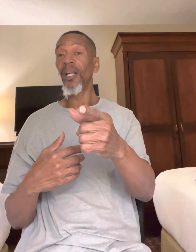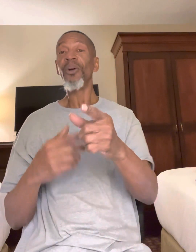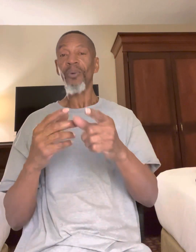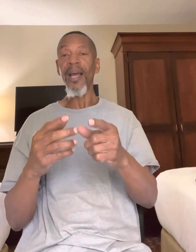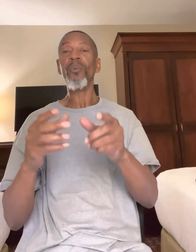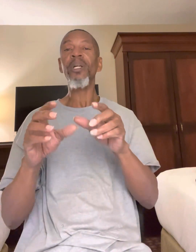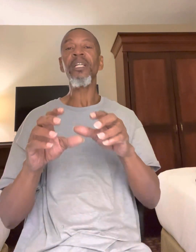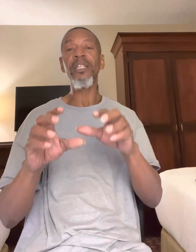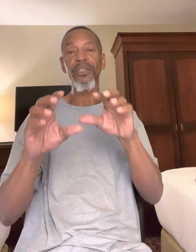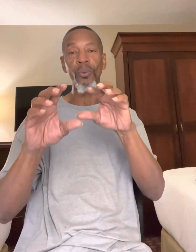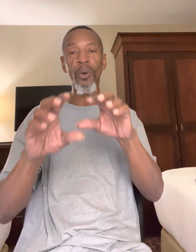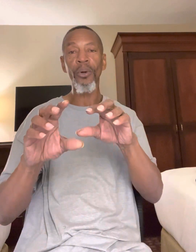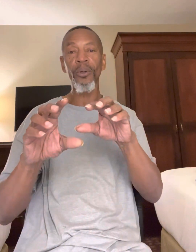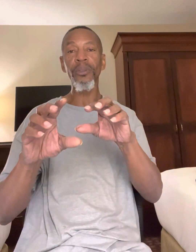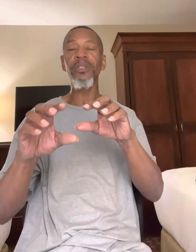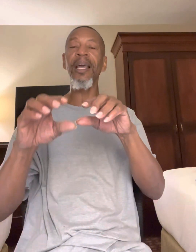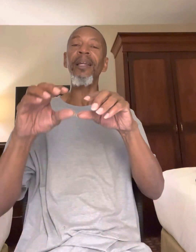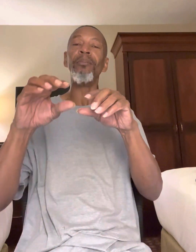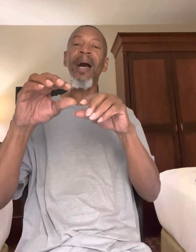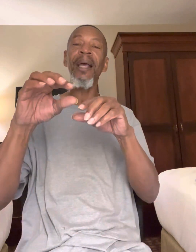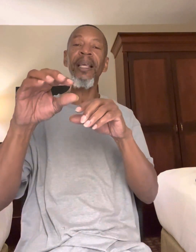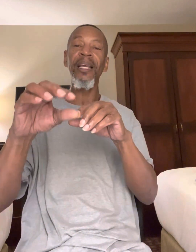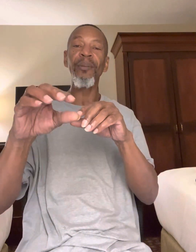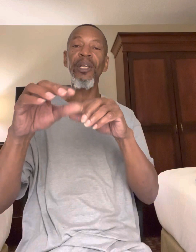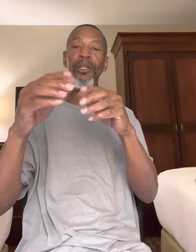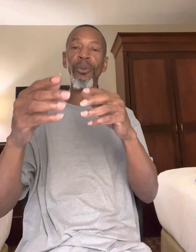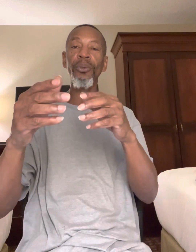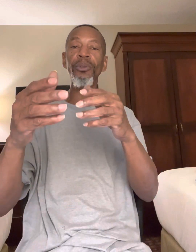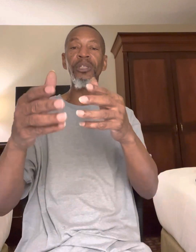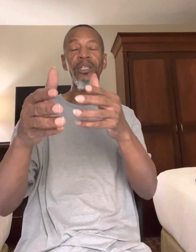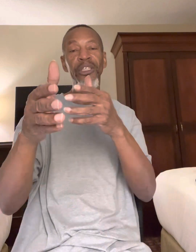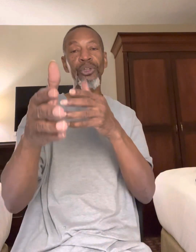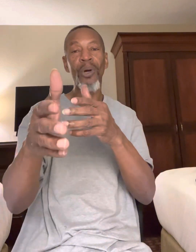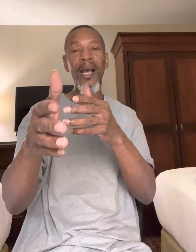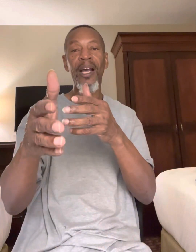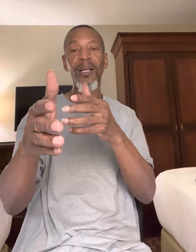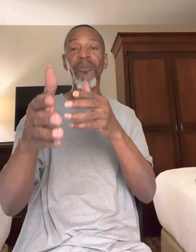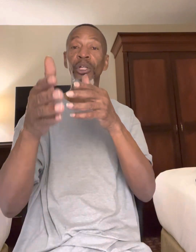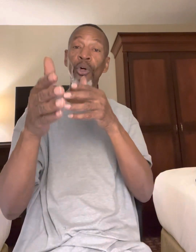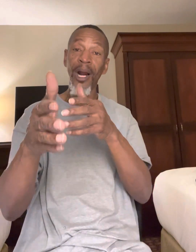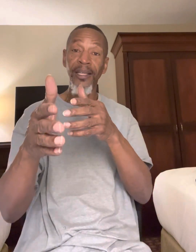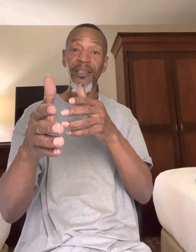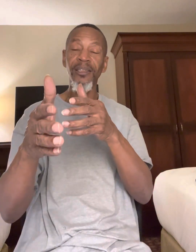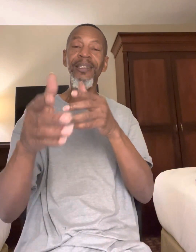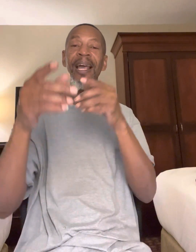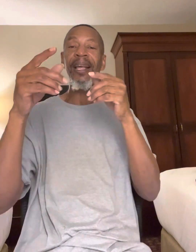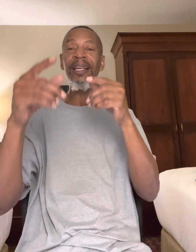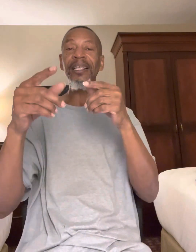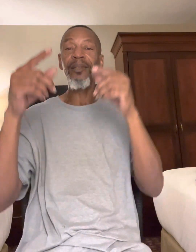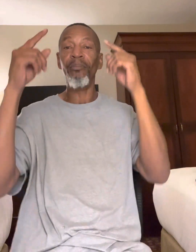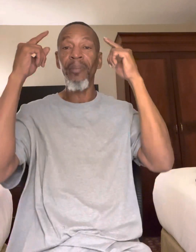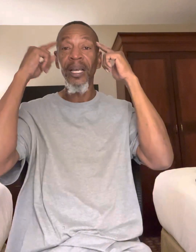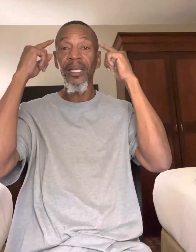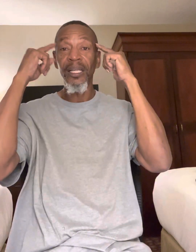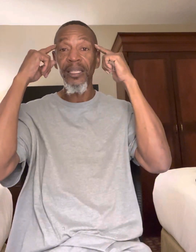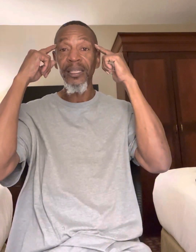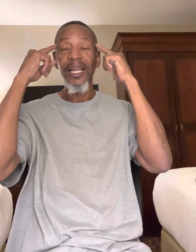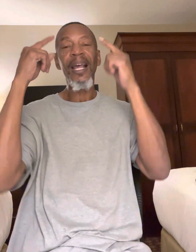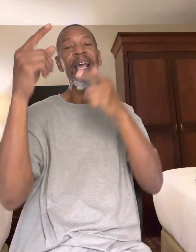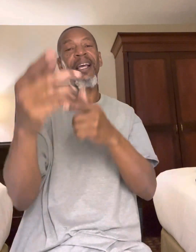right, which is the words that my enemy used to describe the Christ that he mentally had